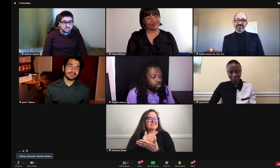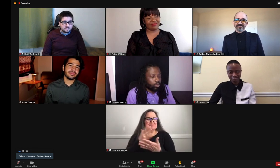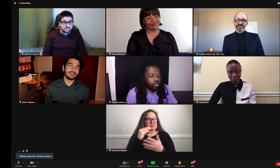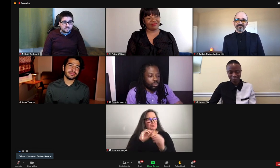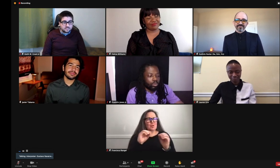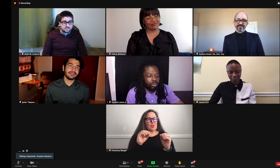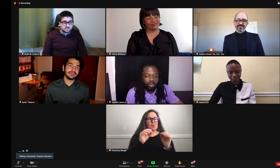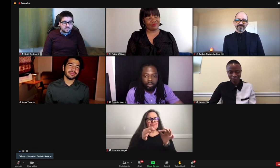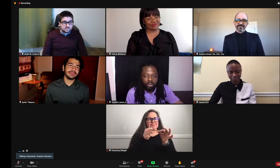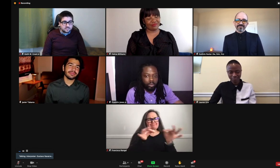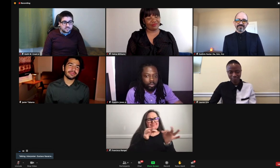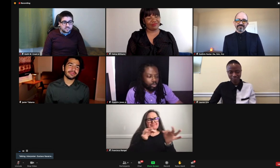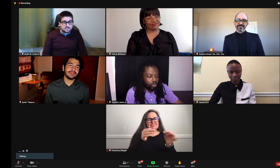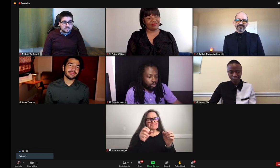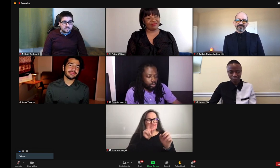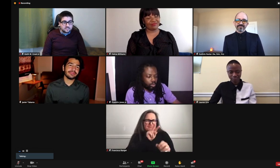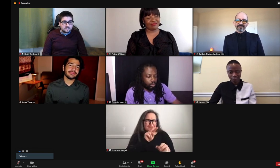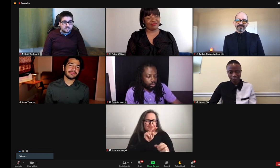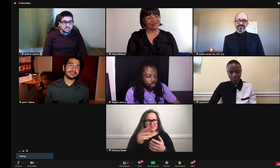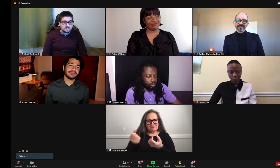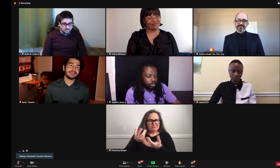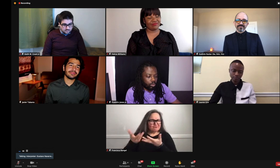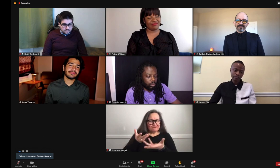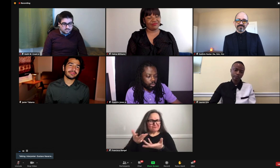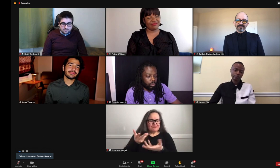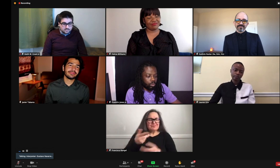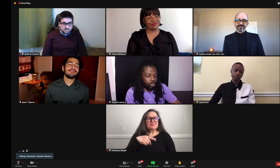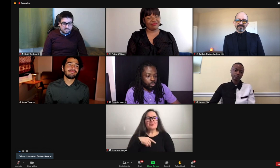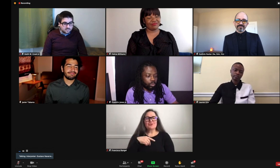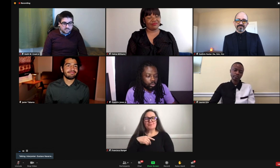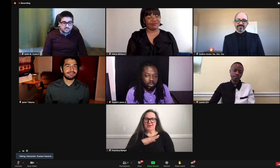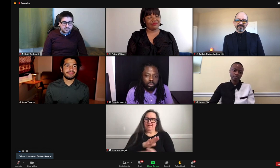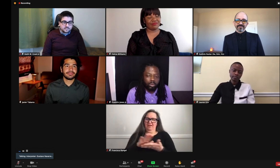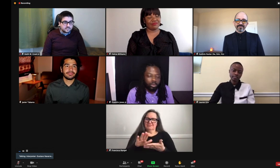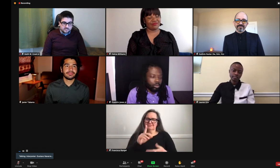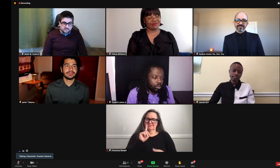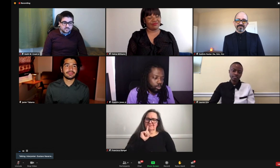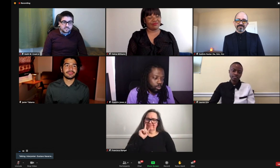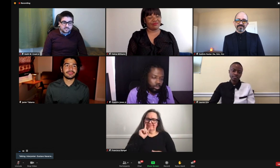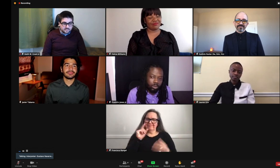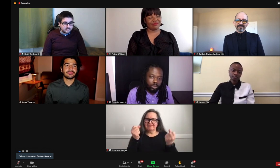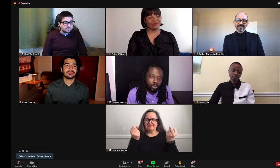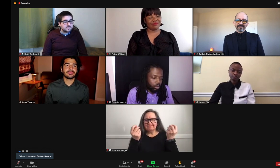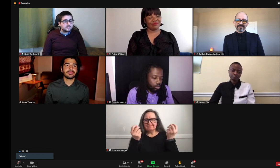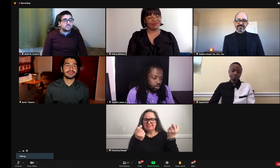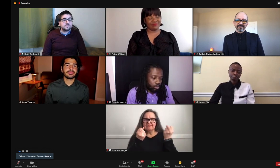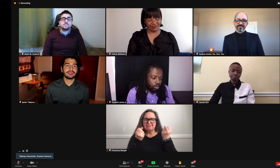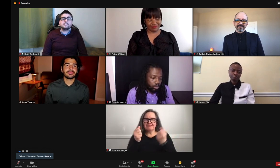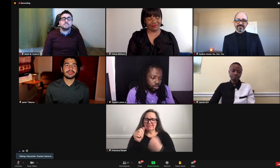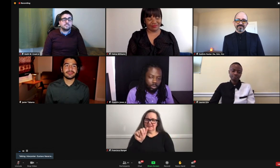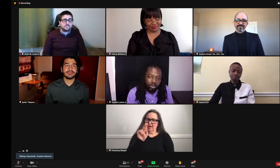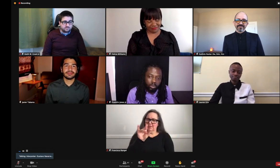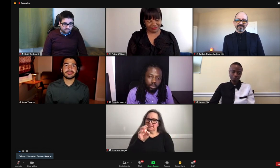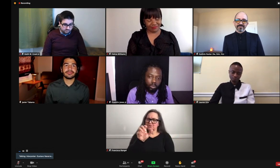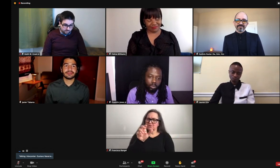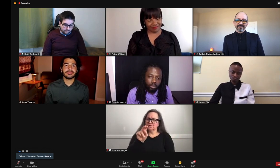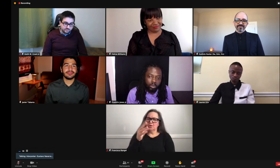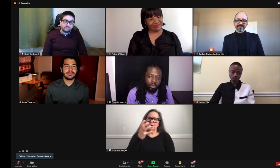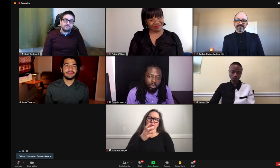myself. Oftentimes animations don't have captions. It would be great if they had ASL animation stories